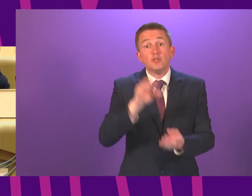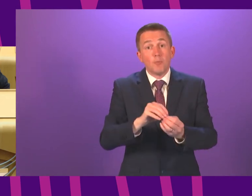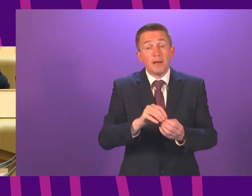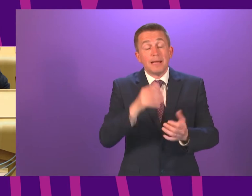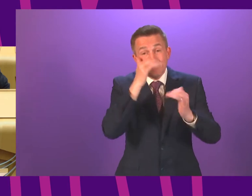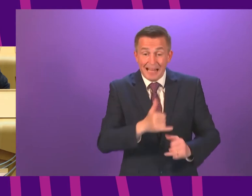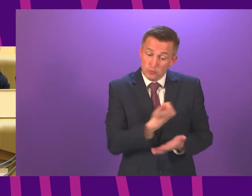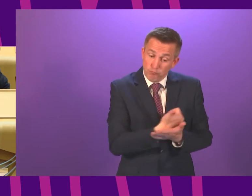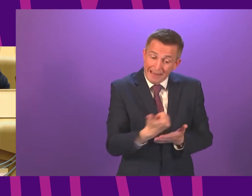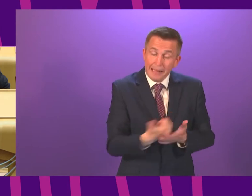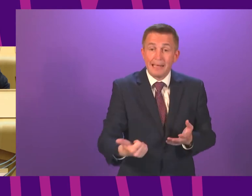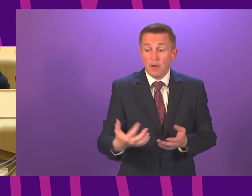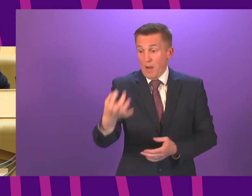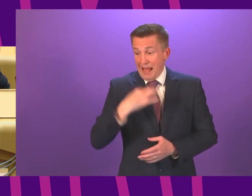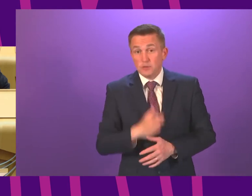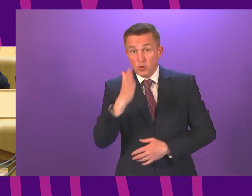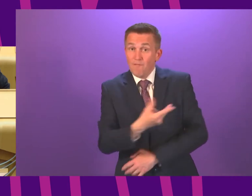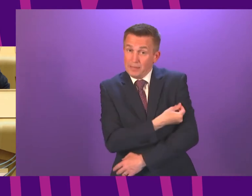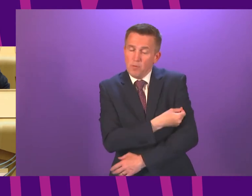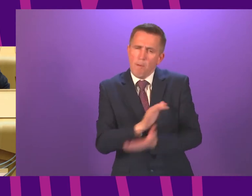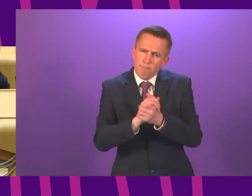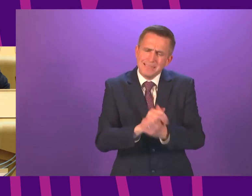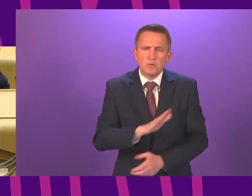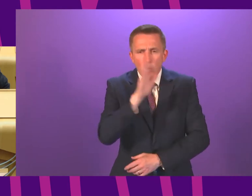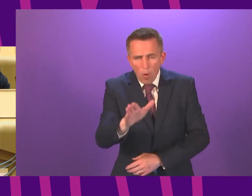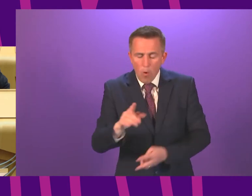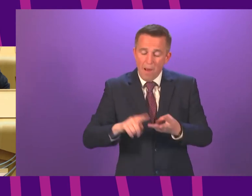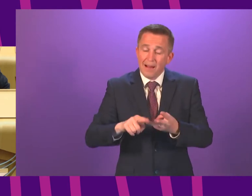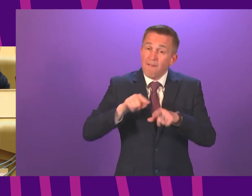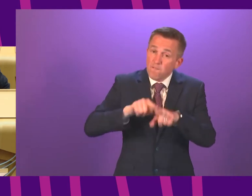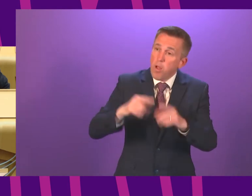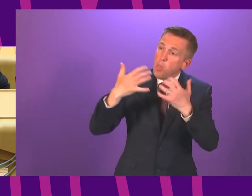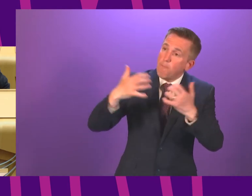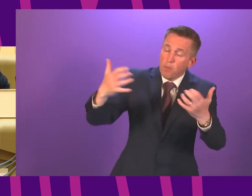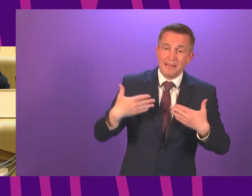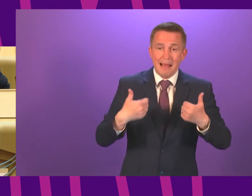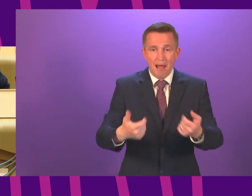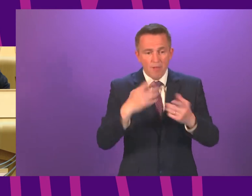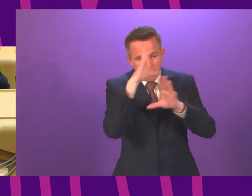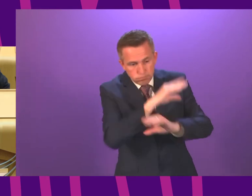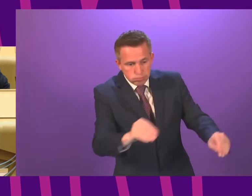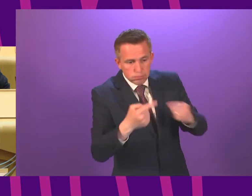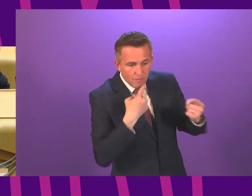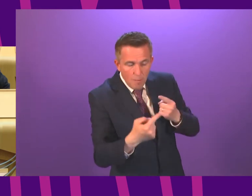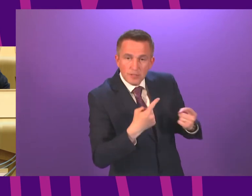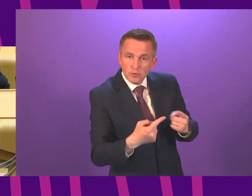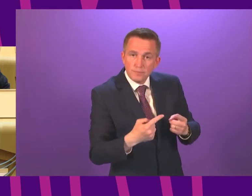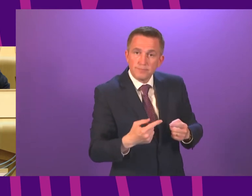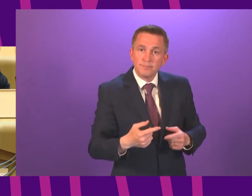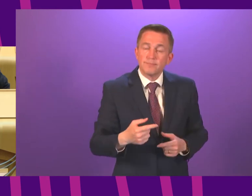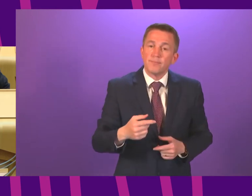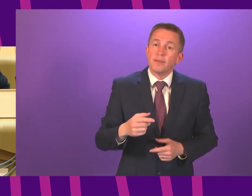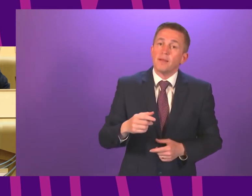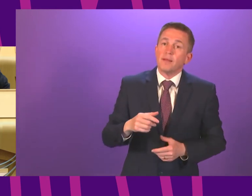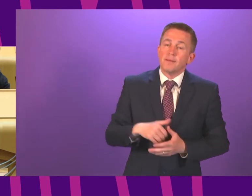get vaccinated when you're asked and continue to follow the public health advice. If we all do that, then despite a pause for part of the